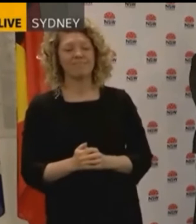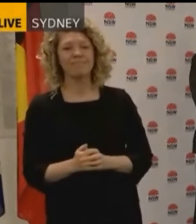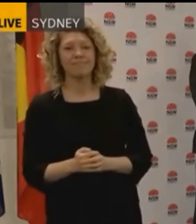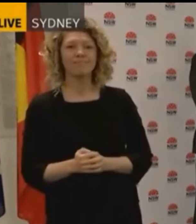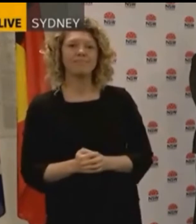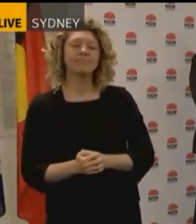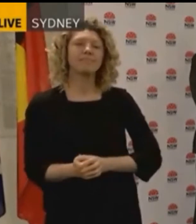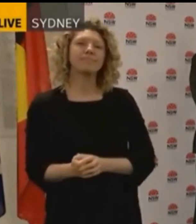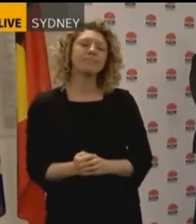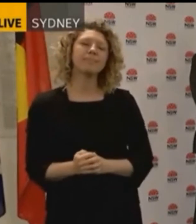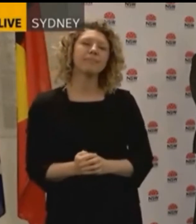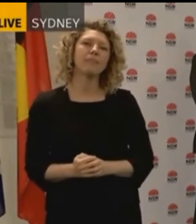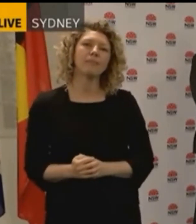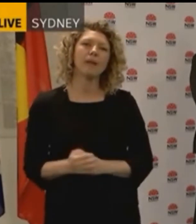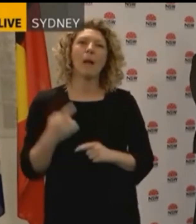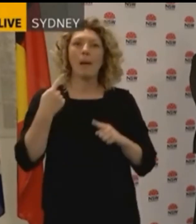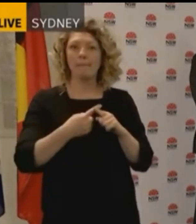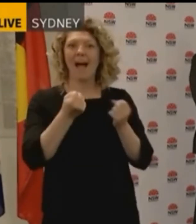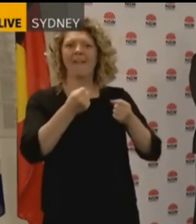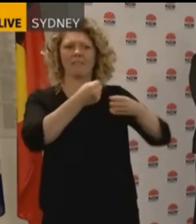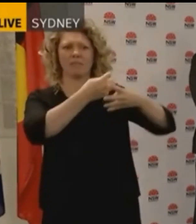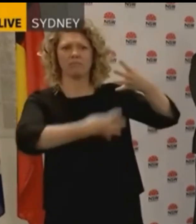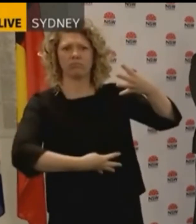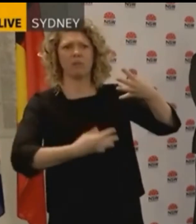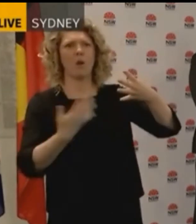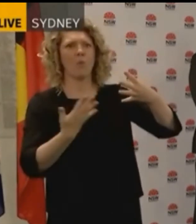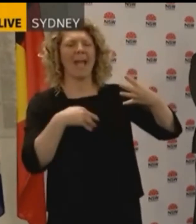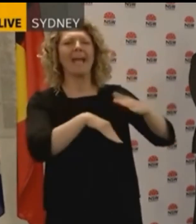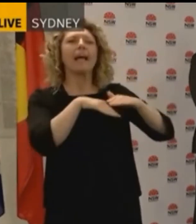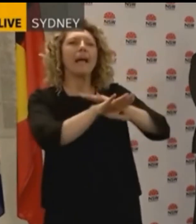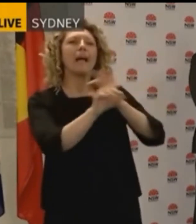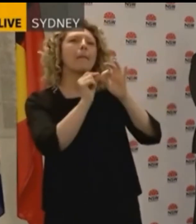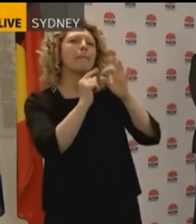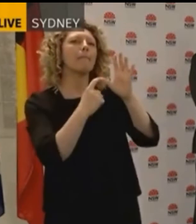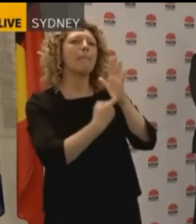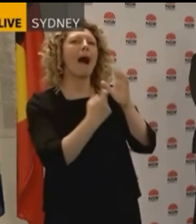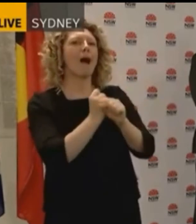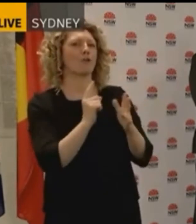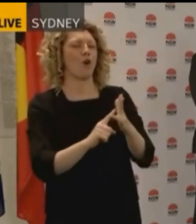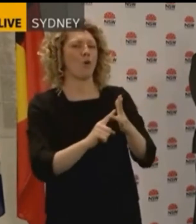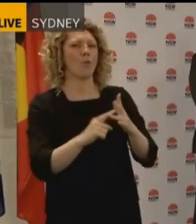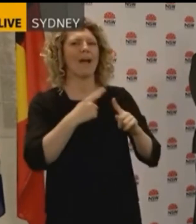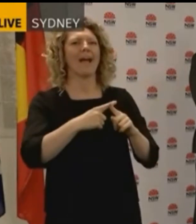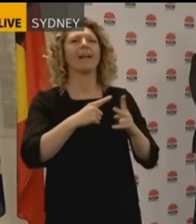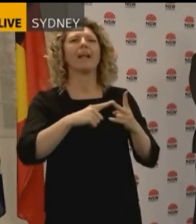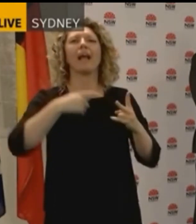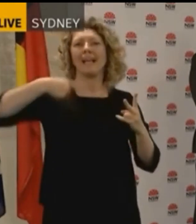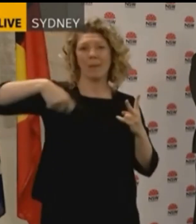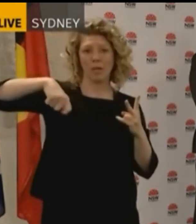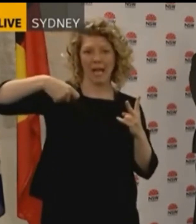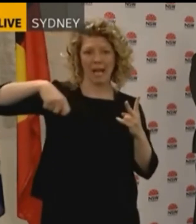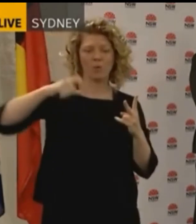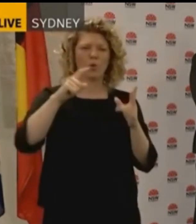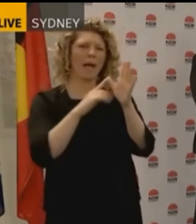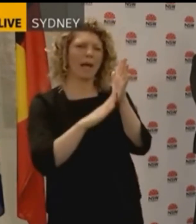Also there's some venues that are in Bargo and Campbelltown and Norelland Town